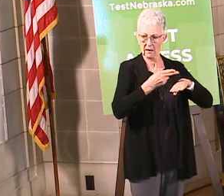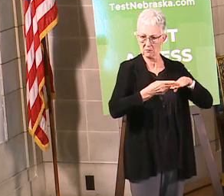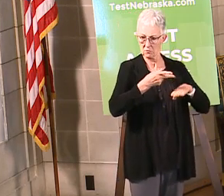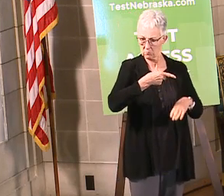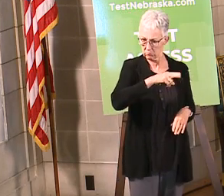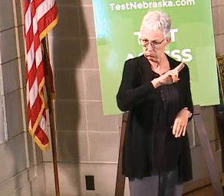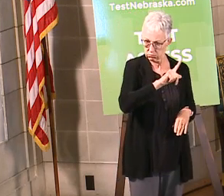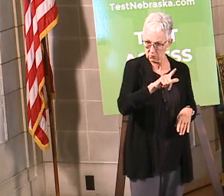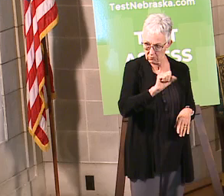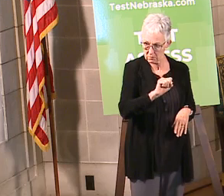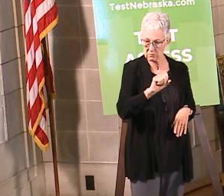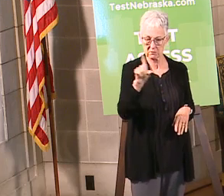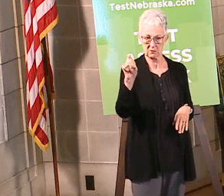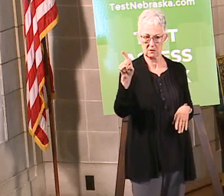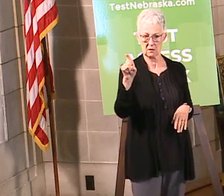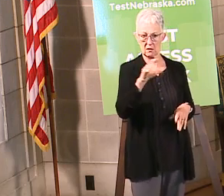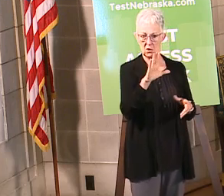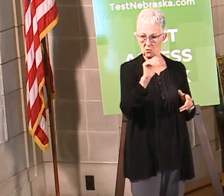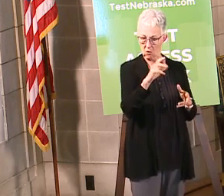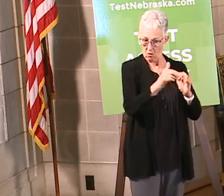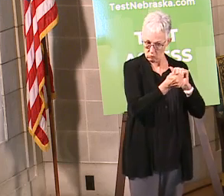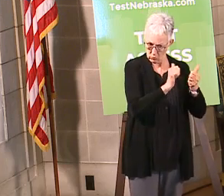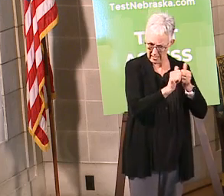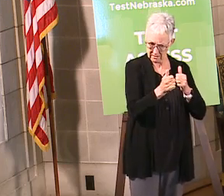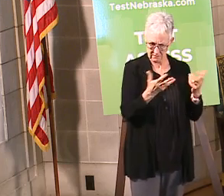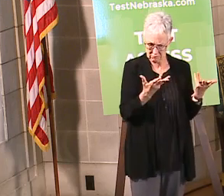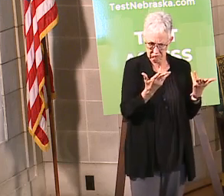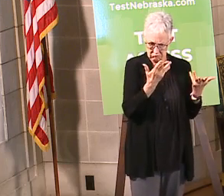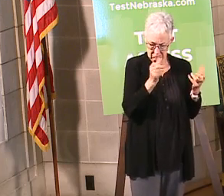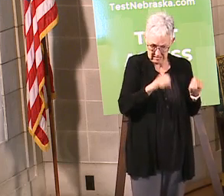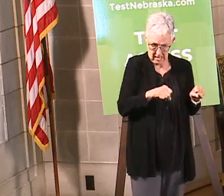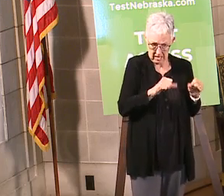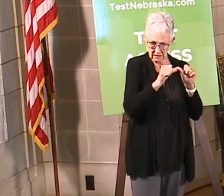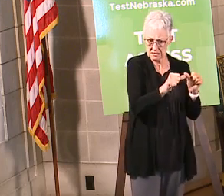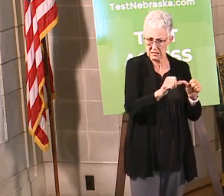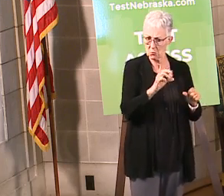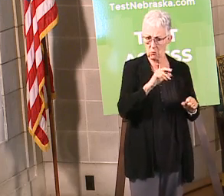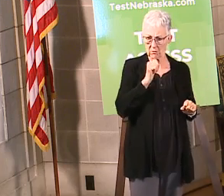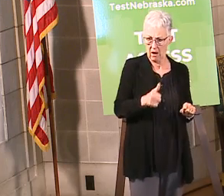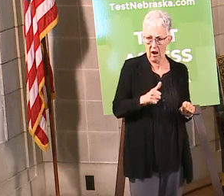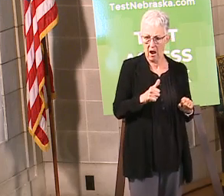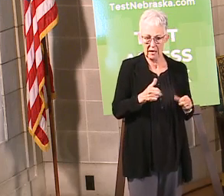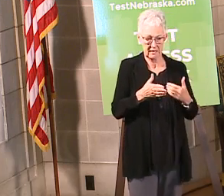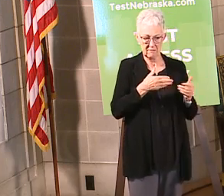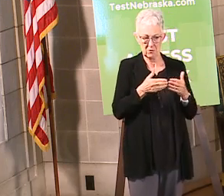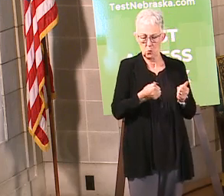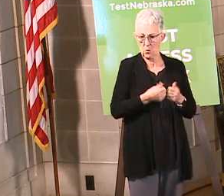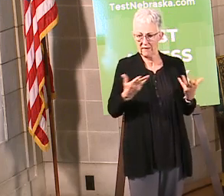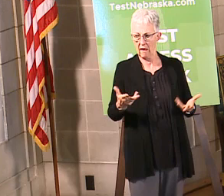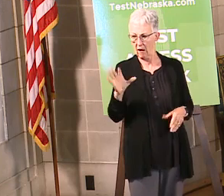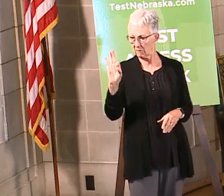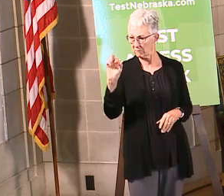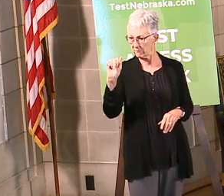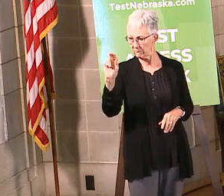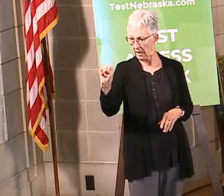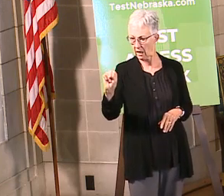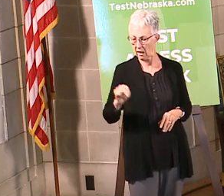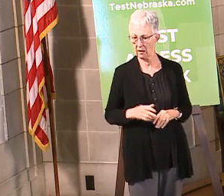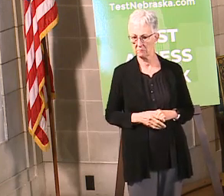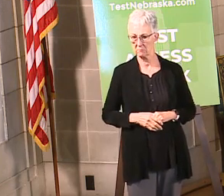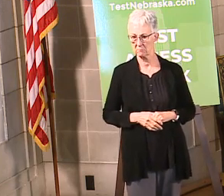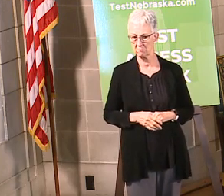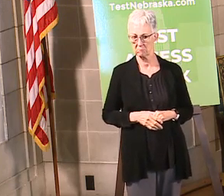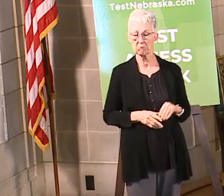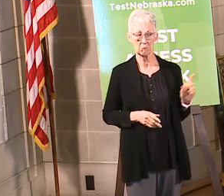fans. Is that a possibility or with a limited fan participation? We actually are allowing some of that right now. For